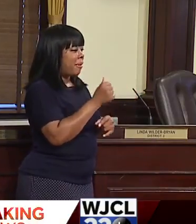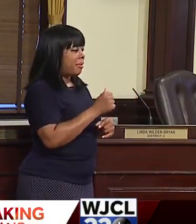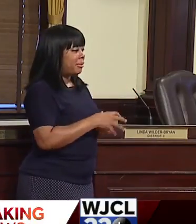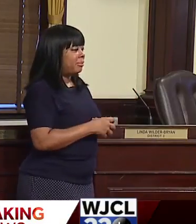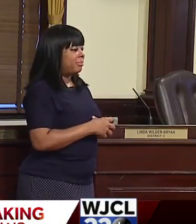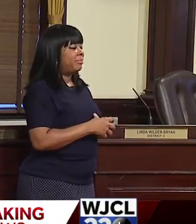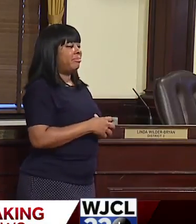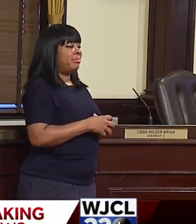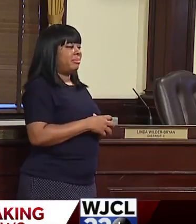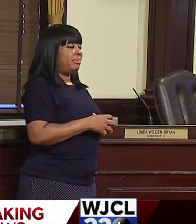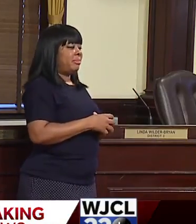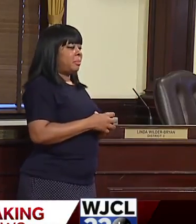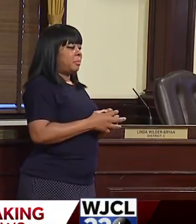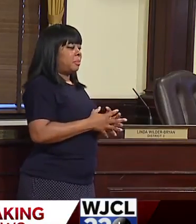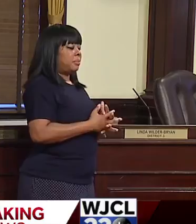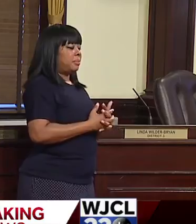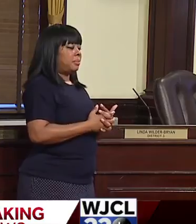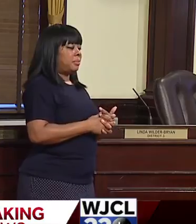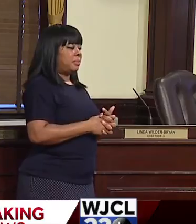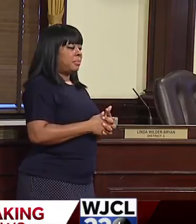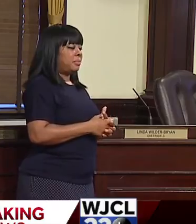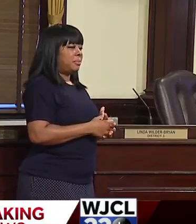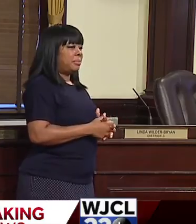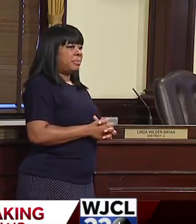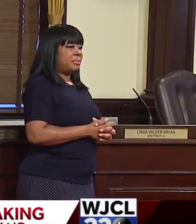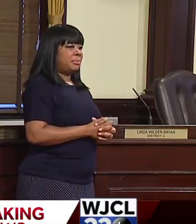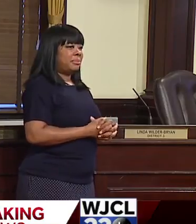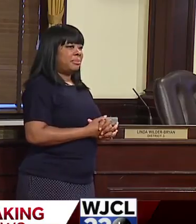uniforms, um, to be able to help us to enforce it.